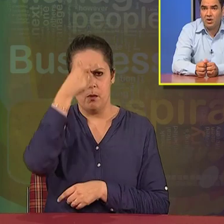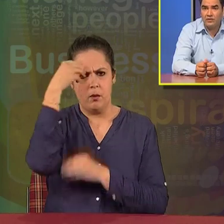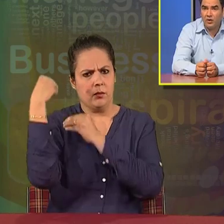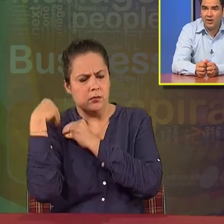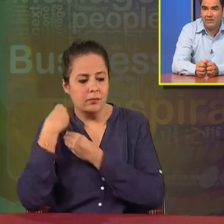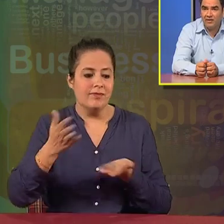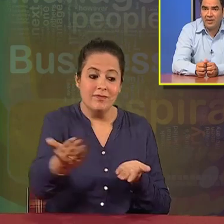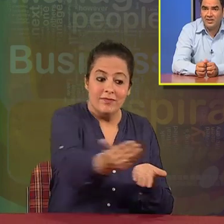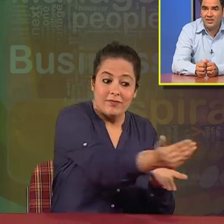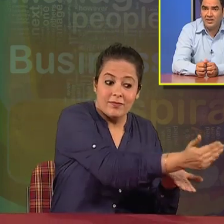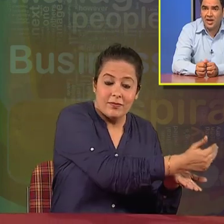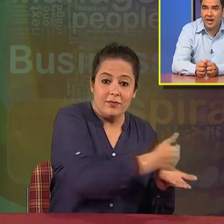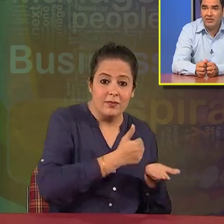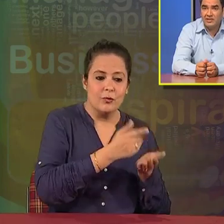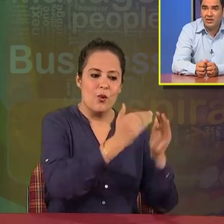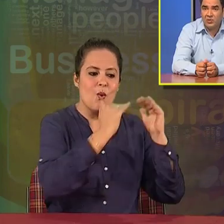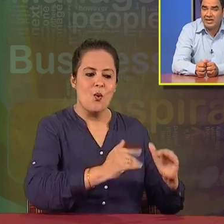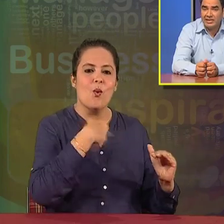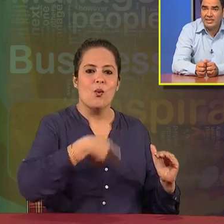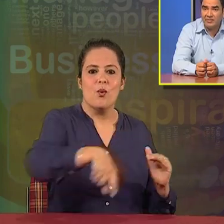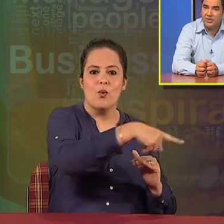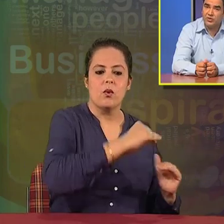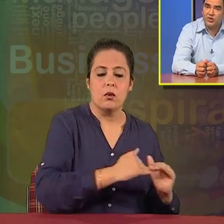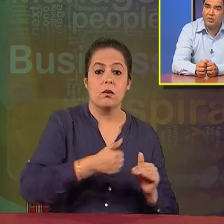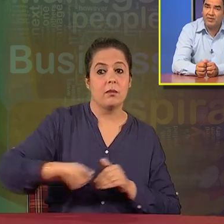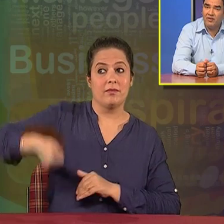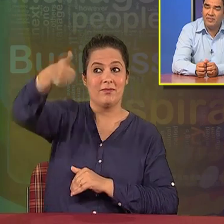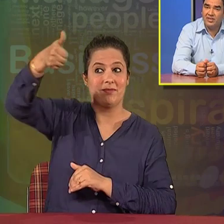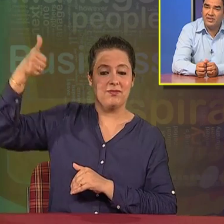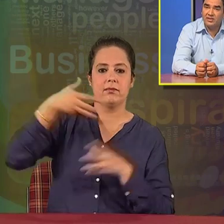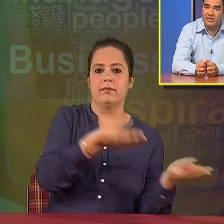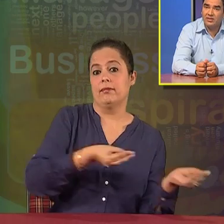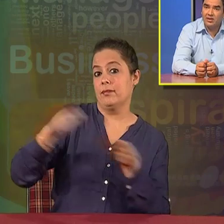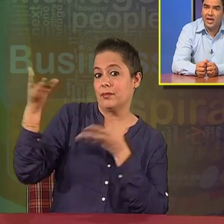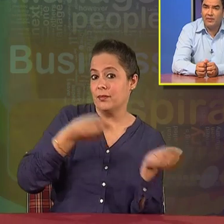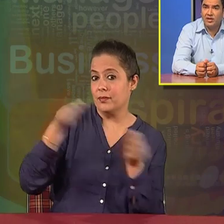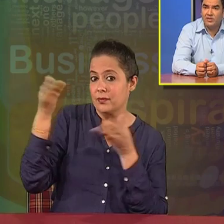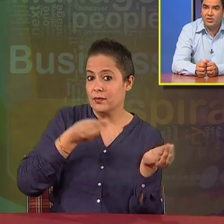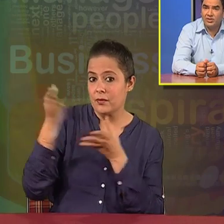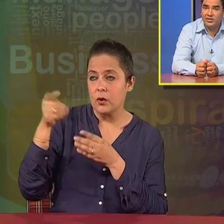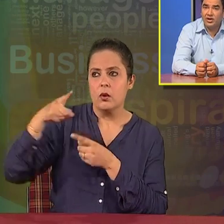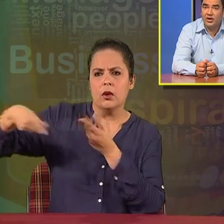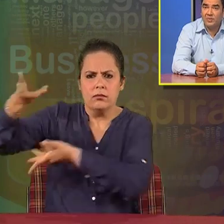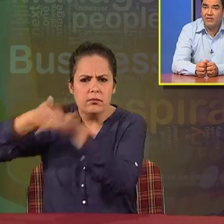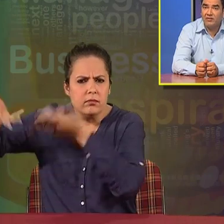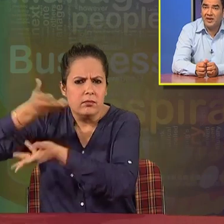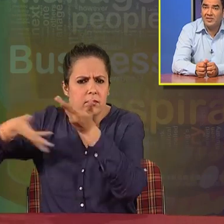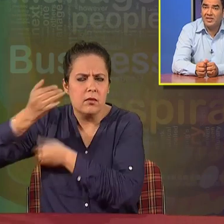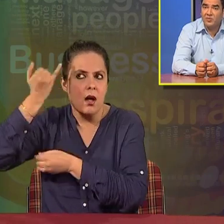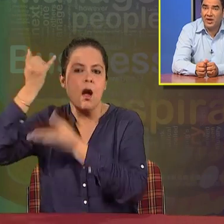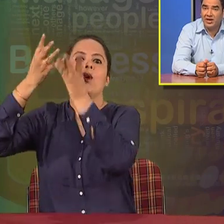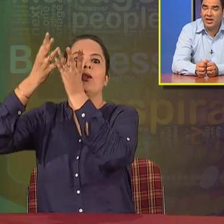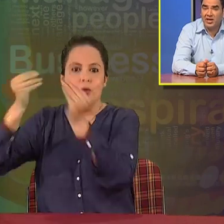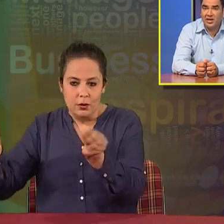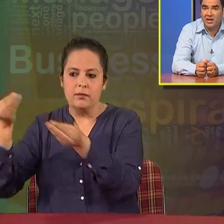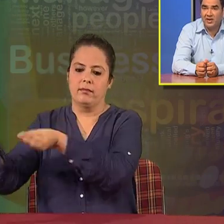problems of the lower level of management and will be circulating the same to the top level of management. And whatever solution top level of management